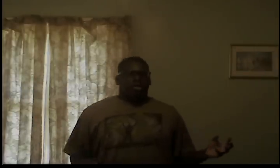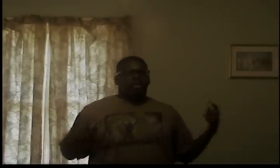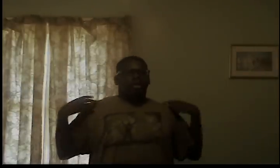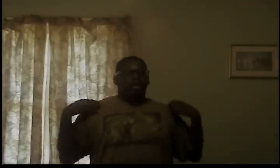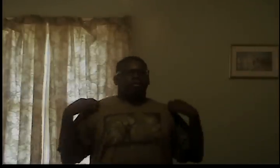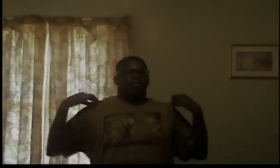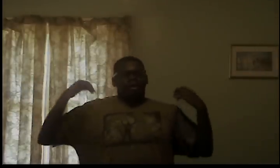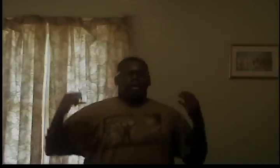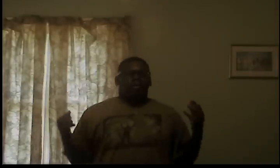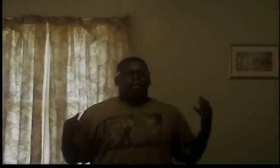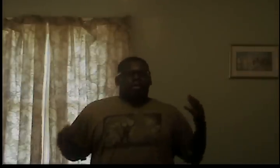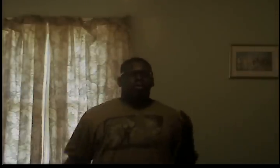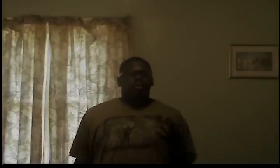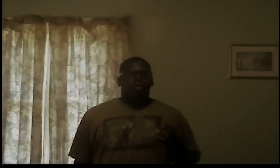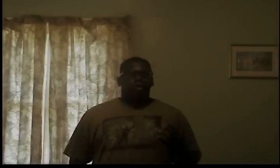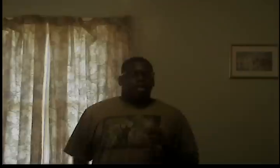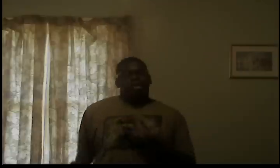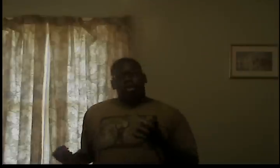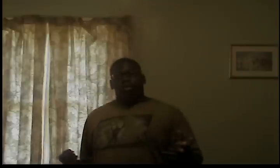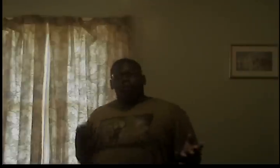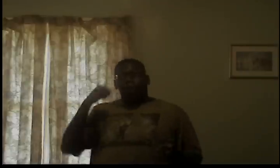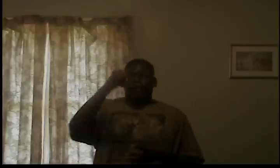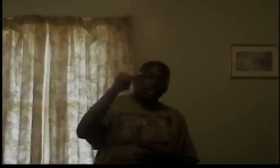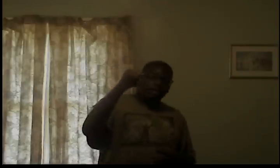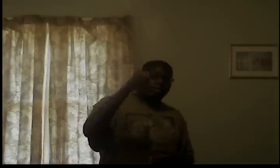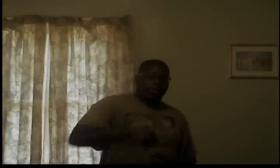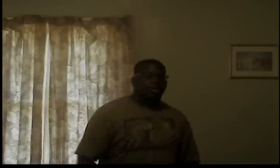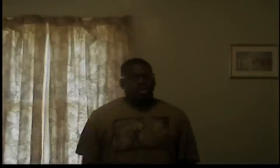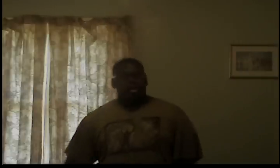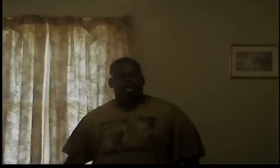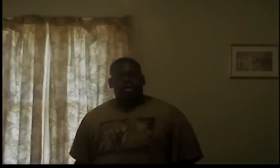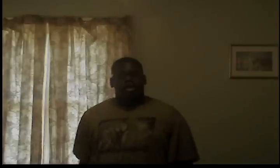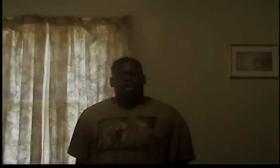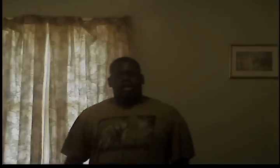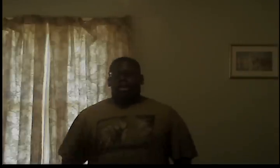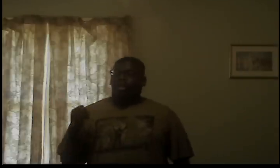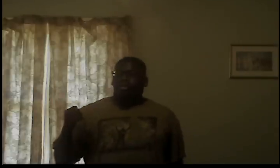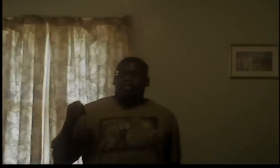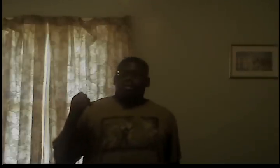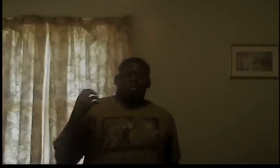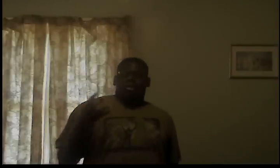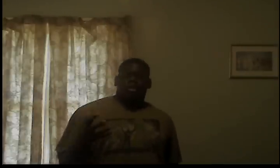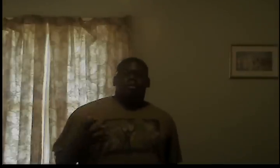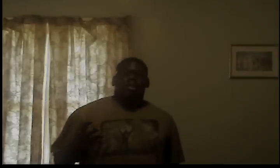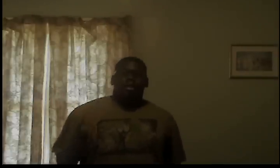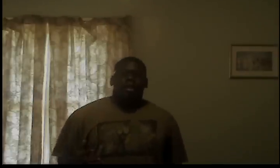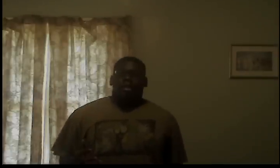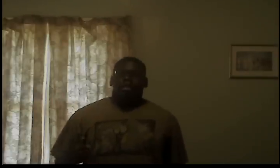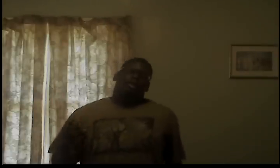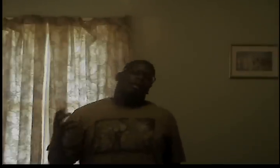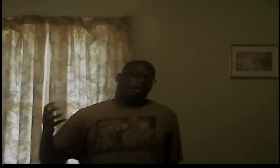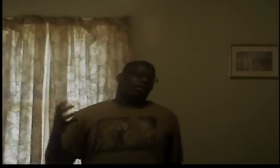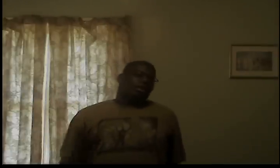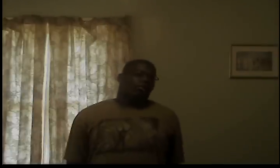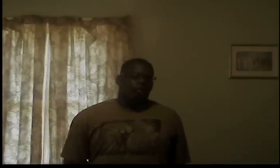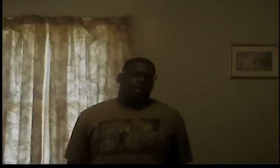getting beat up in school and getting your face punched in and getting your lunch money taken and all the other crap